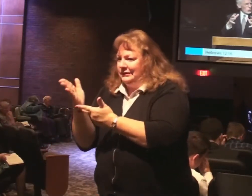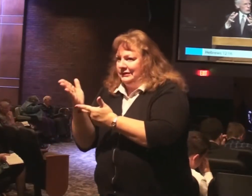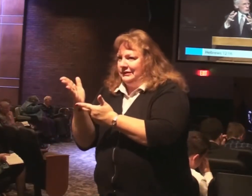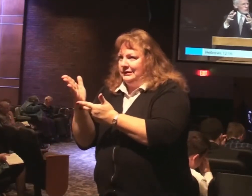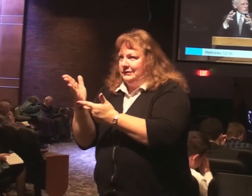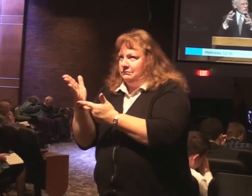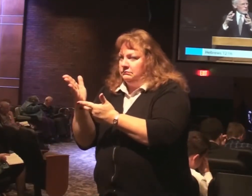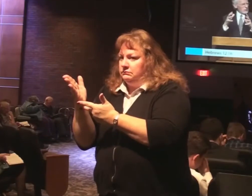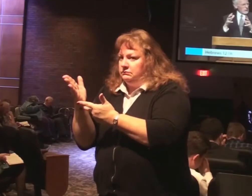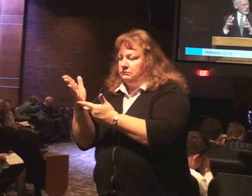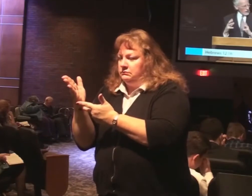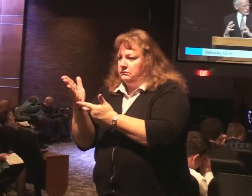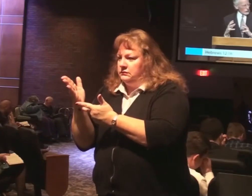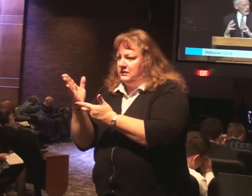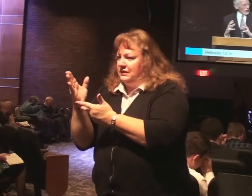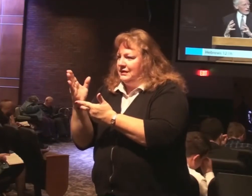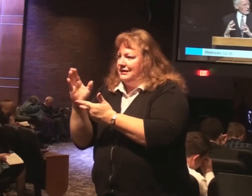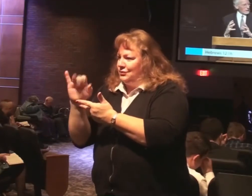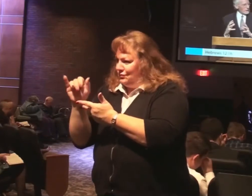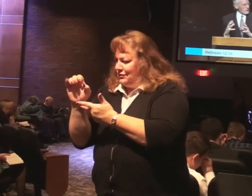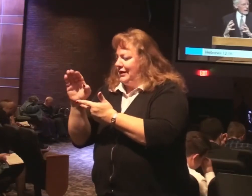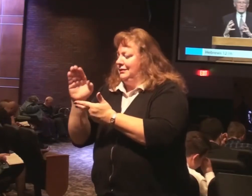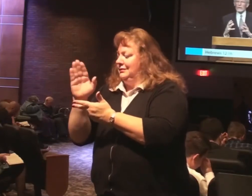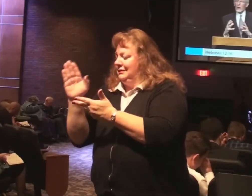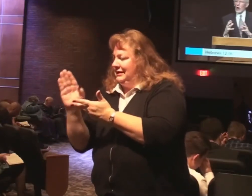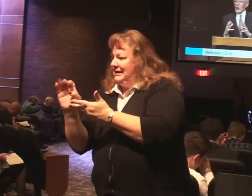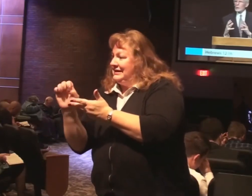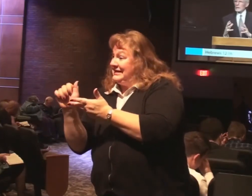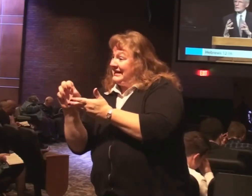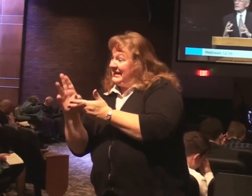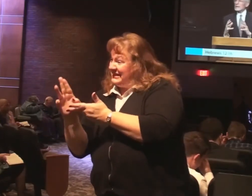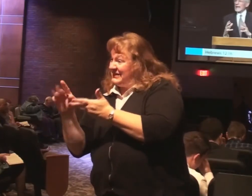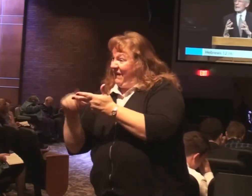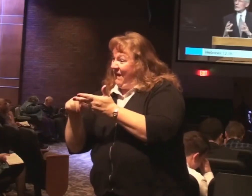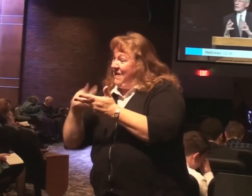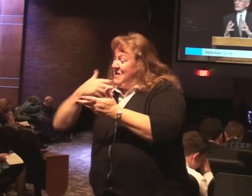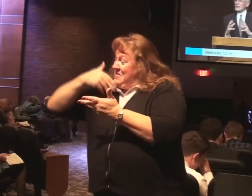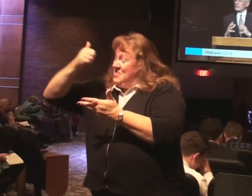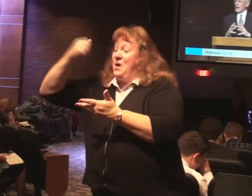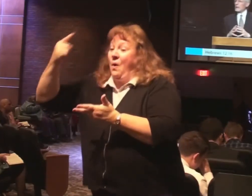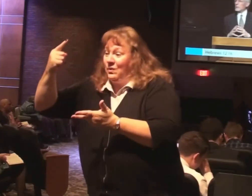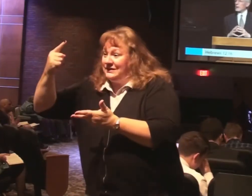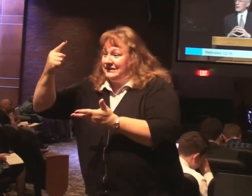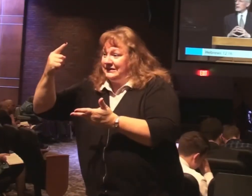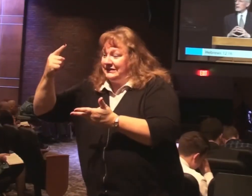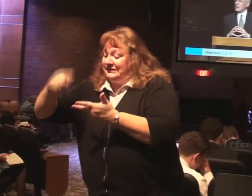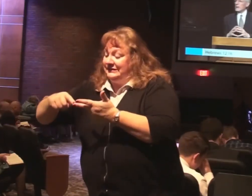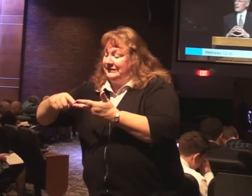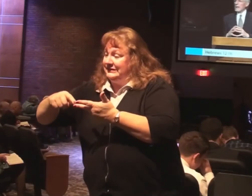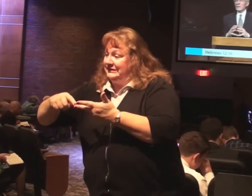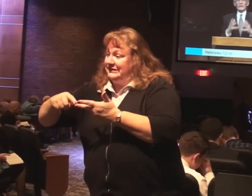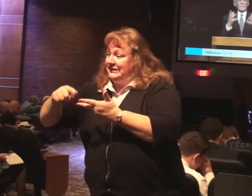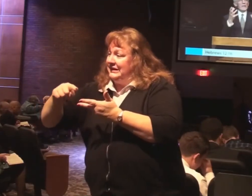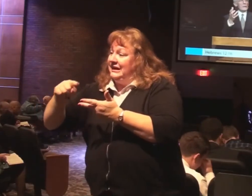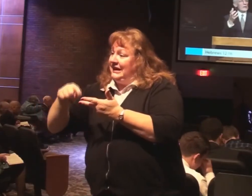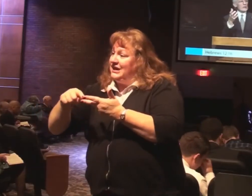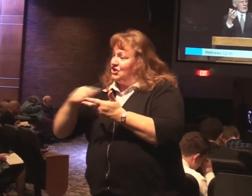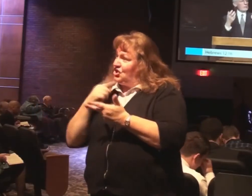Esau as the oldest, the eldest in the family. He was to be the recipient